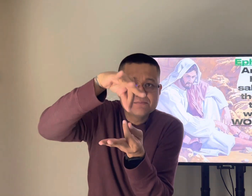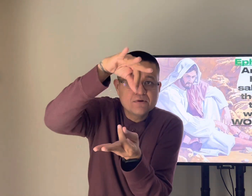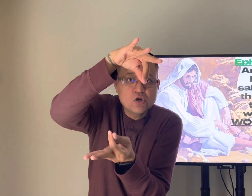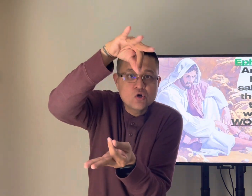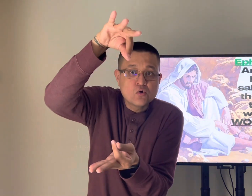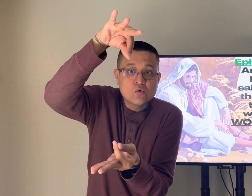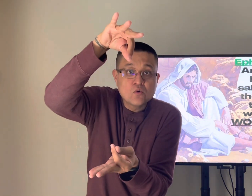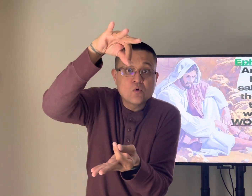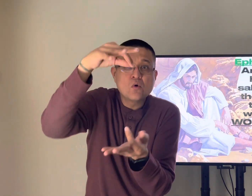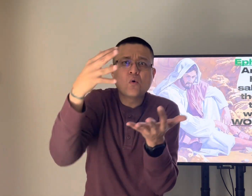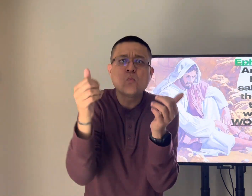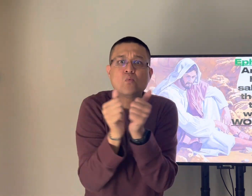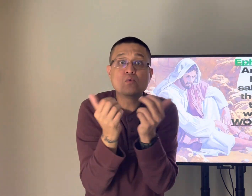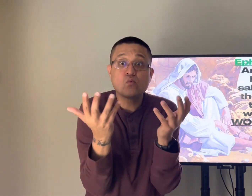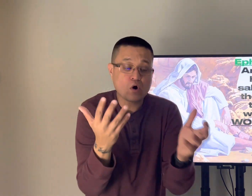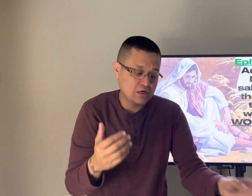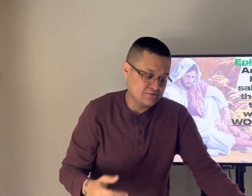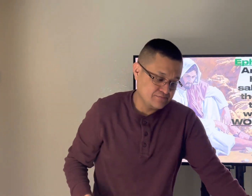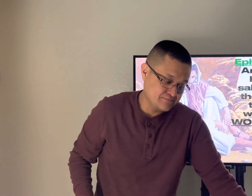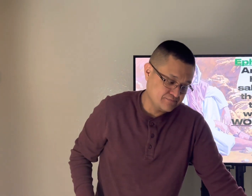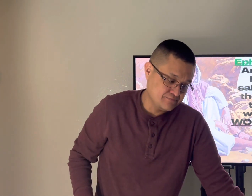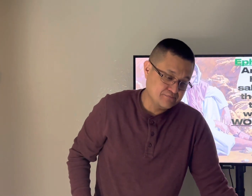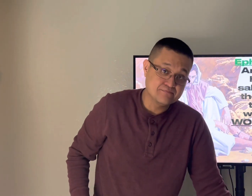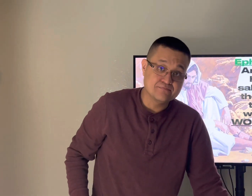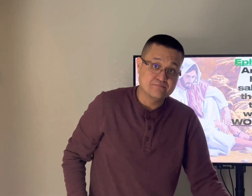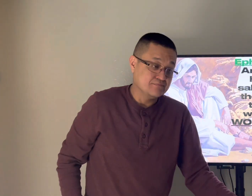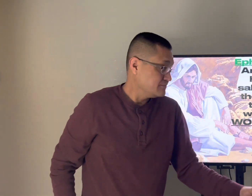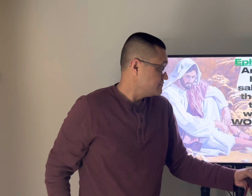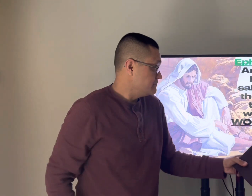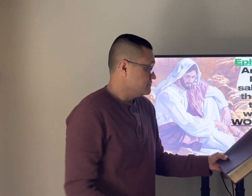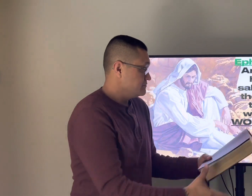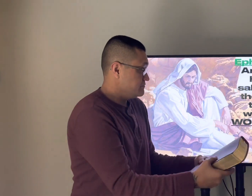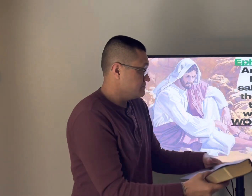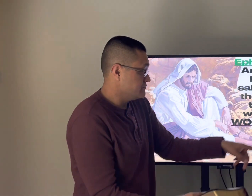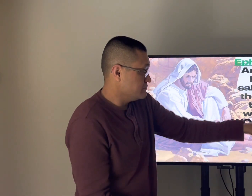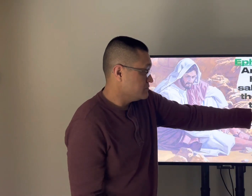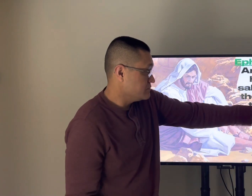you have to fight the devil through the spirit with the word of god